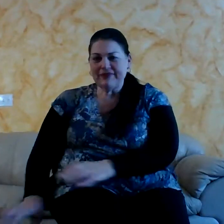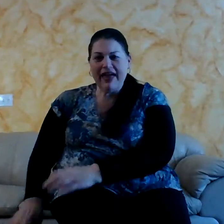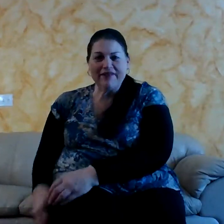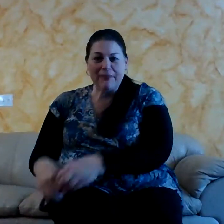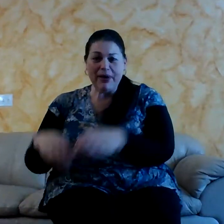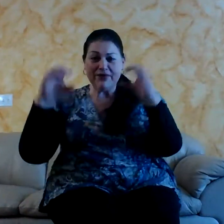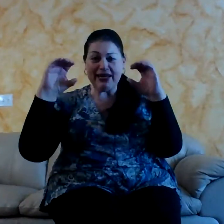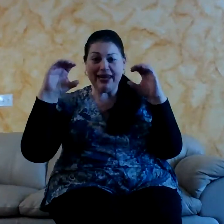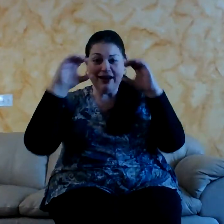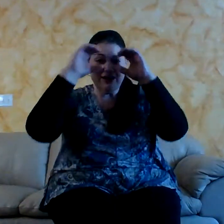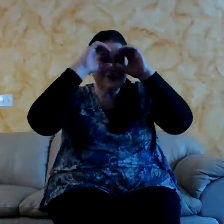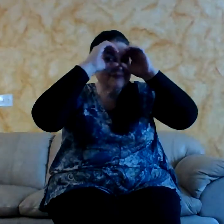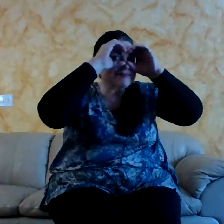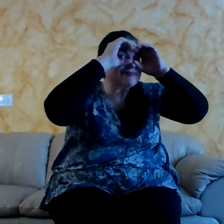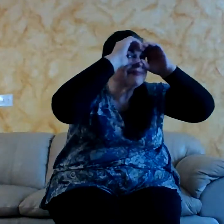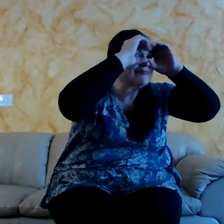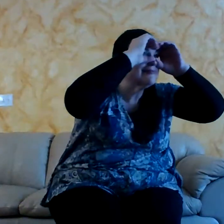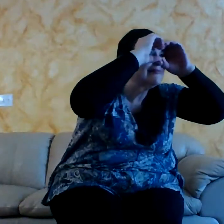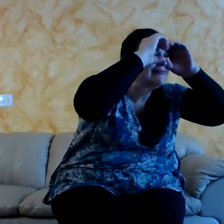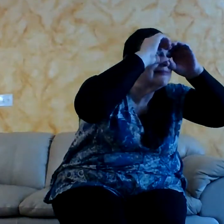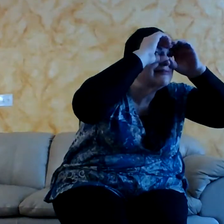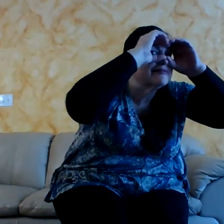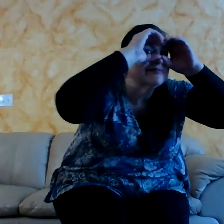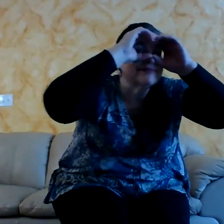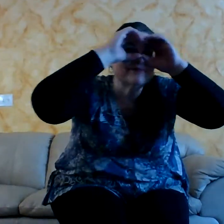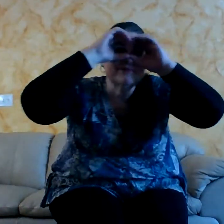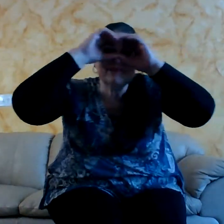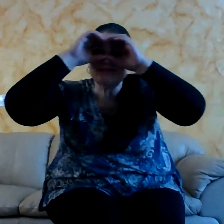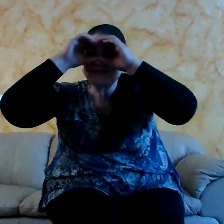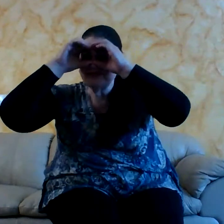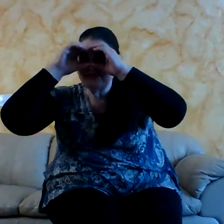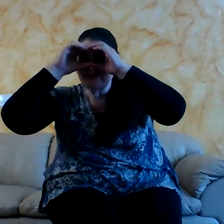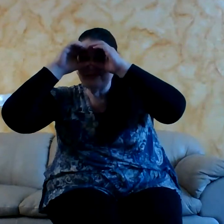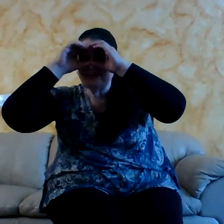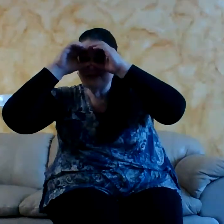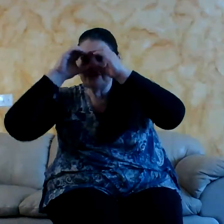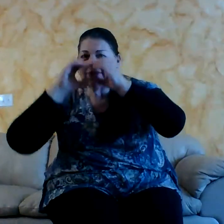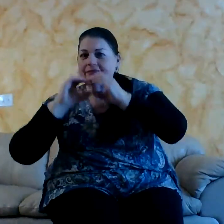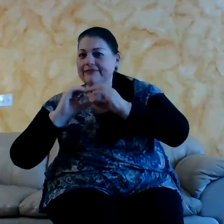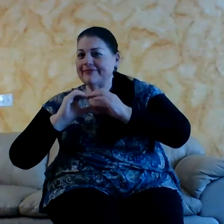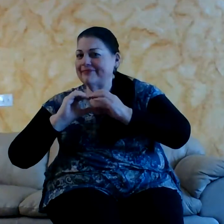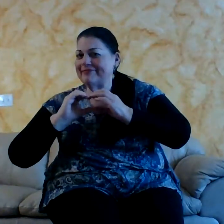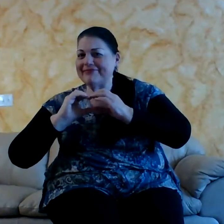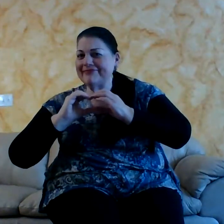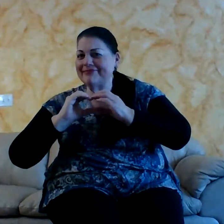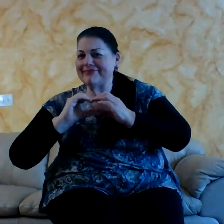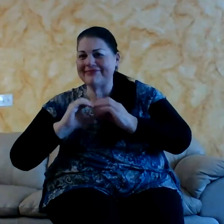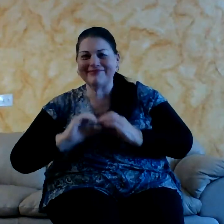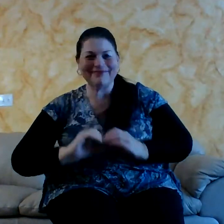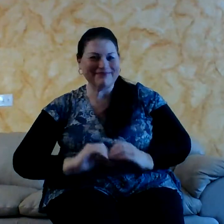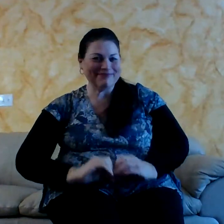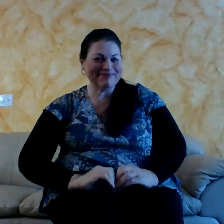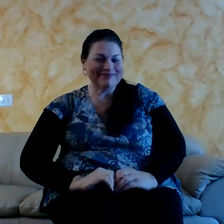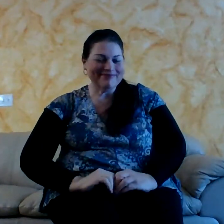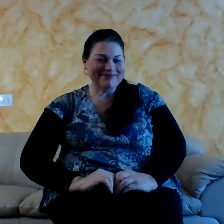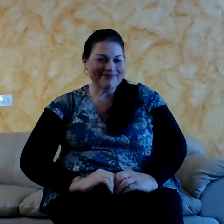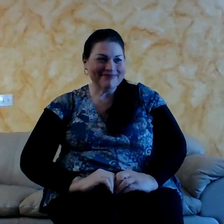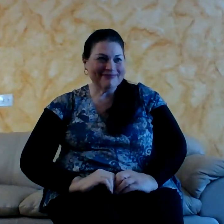got my binoculars. I'm not scared. I'm not scared. I'm not Uh-oh. What's that?